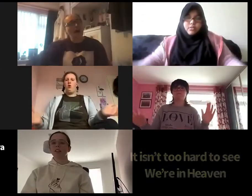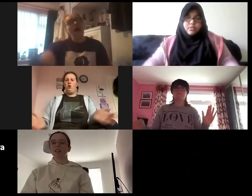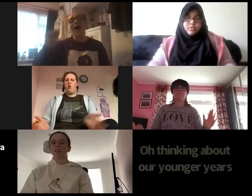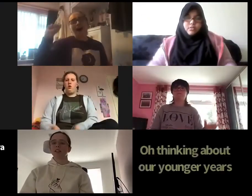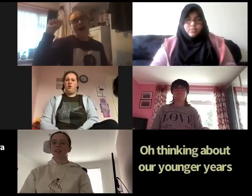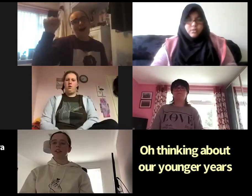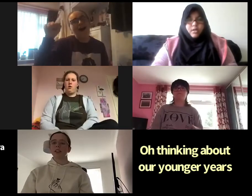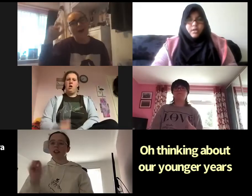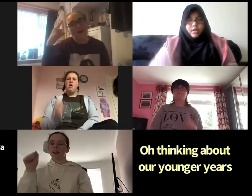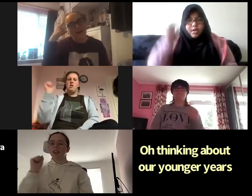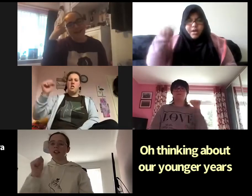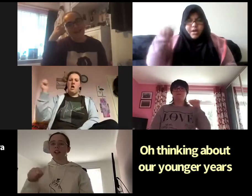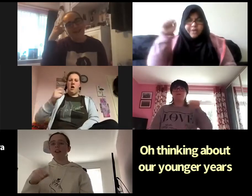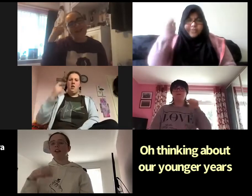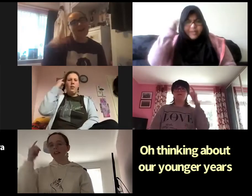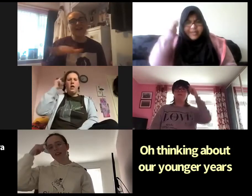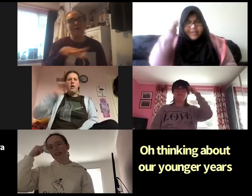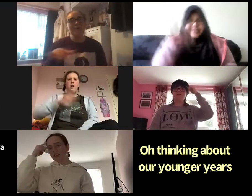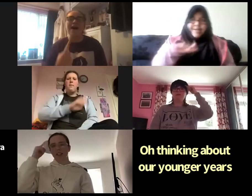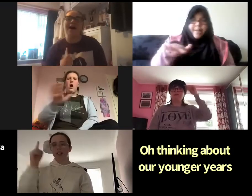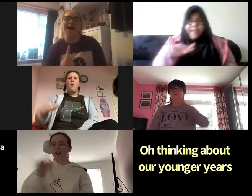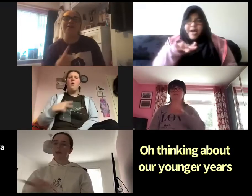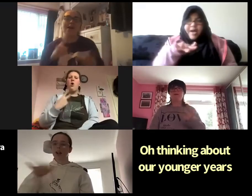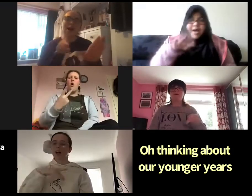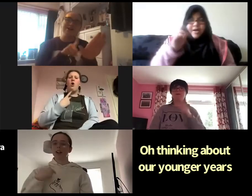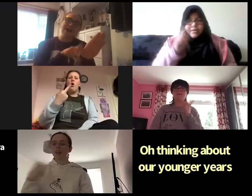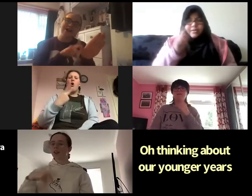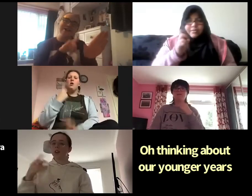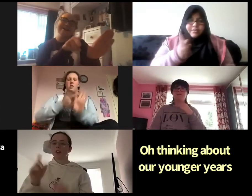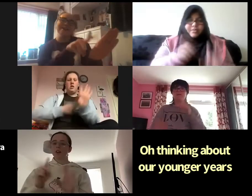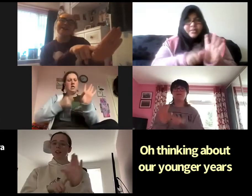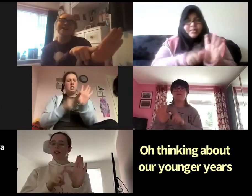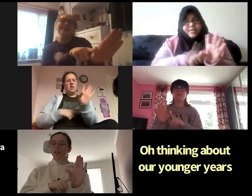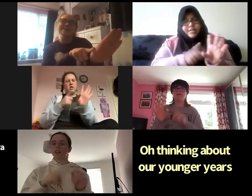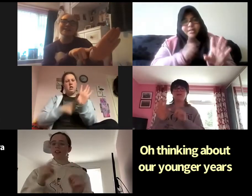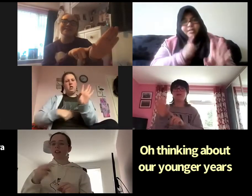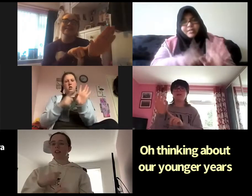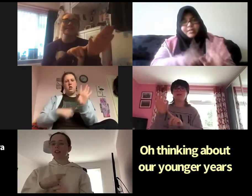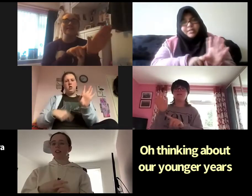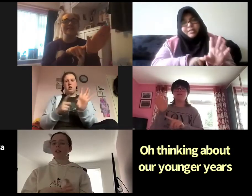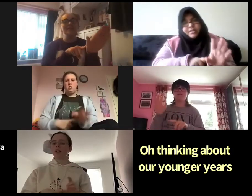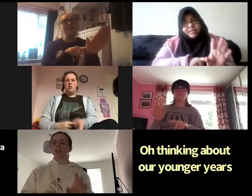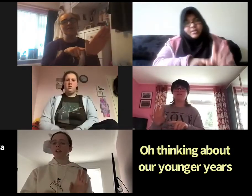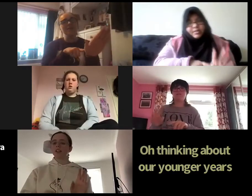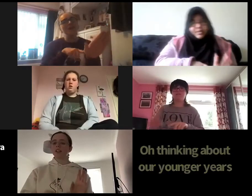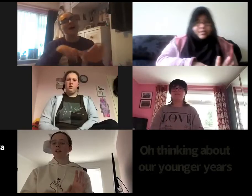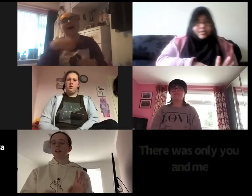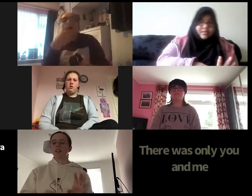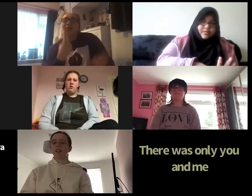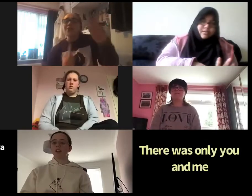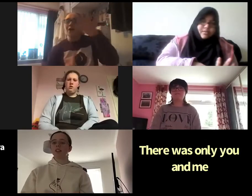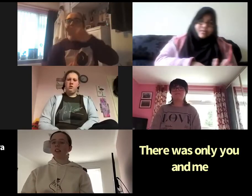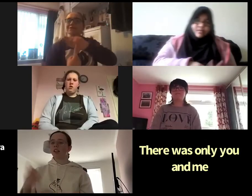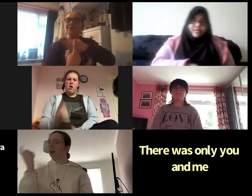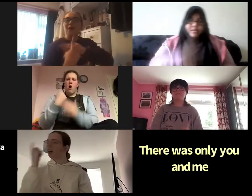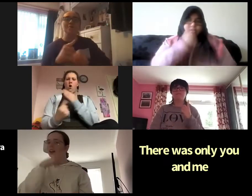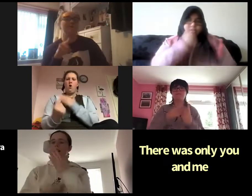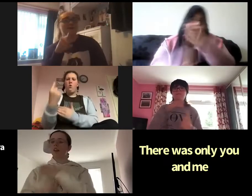Oh, thinking about our younger years There was only